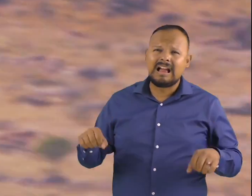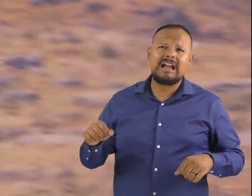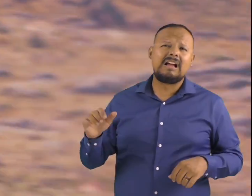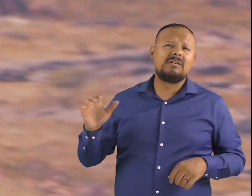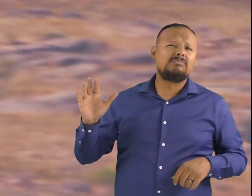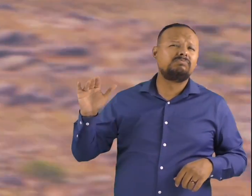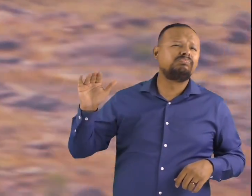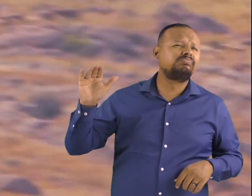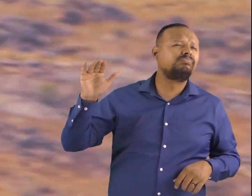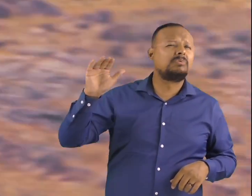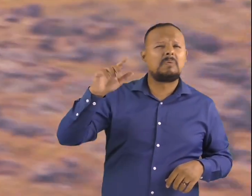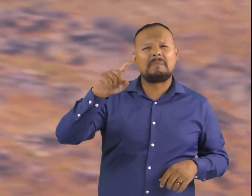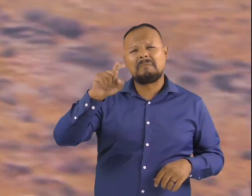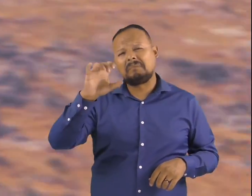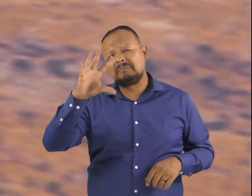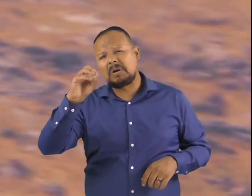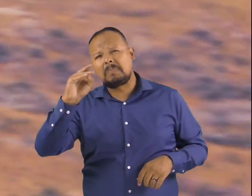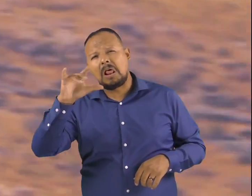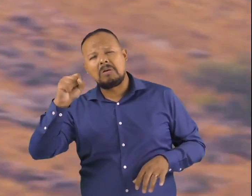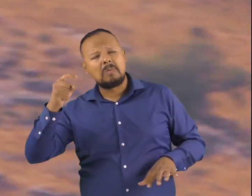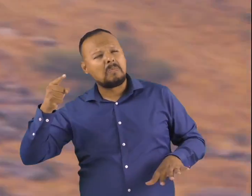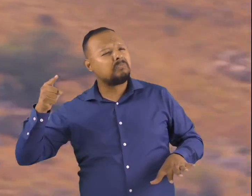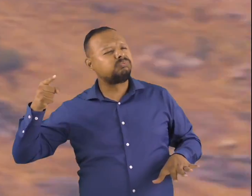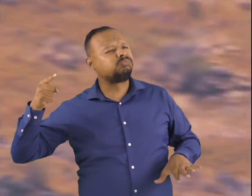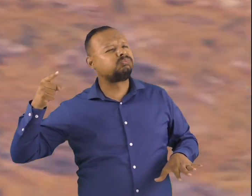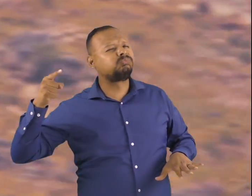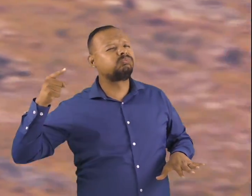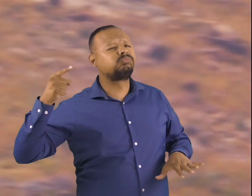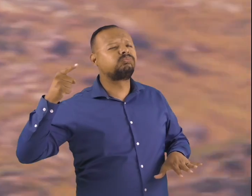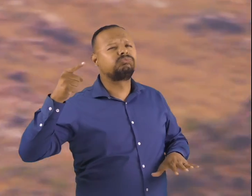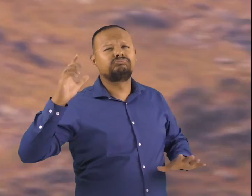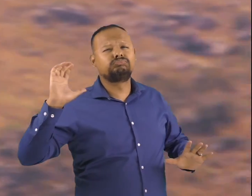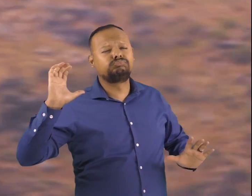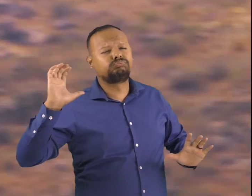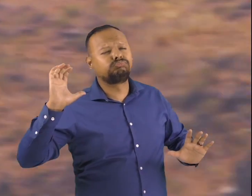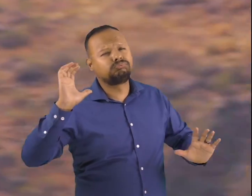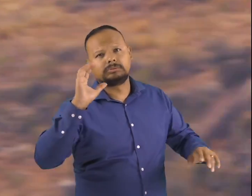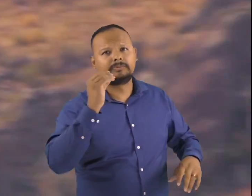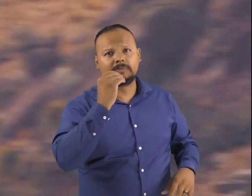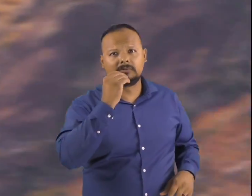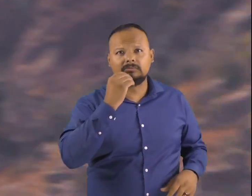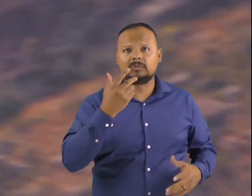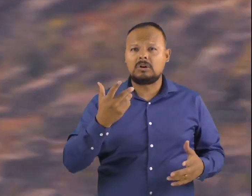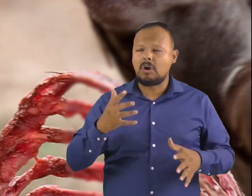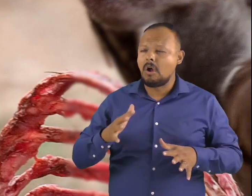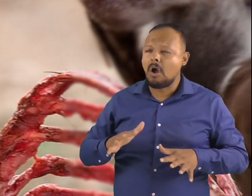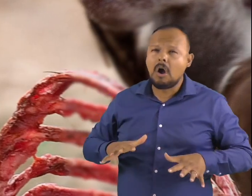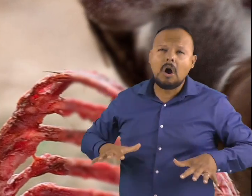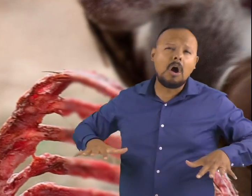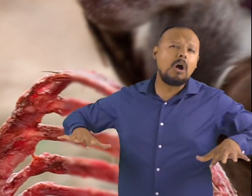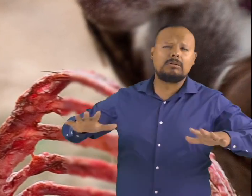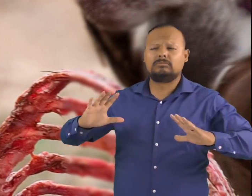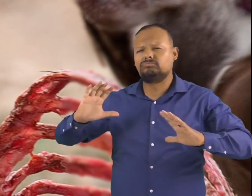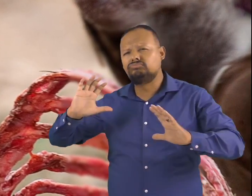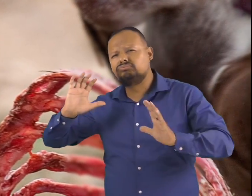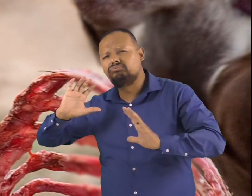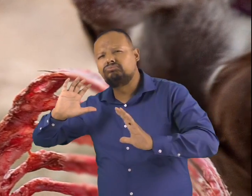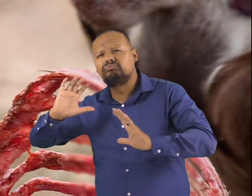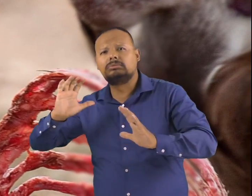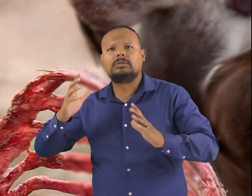for food. As a result, they have vast territories in which to find food. Condors eat carrion, which